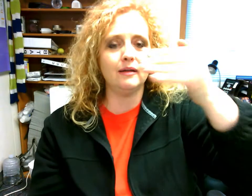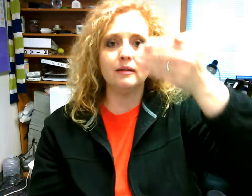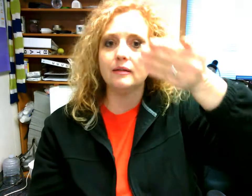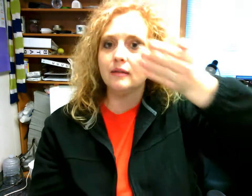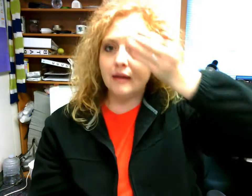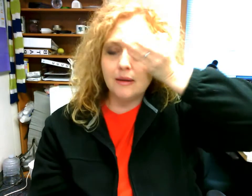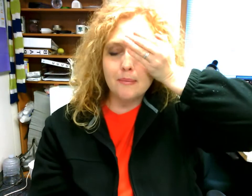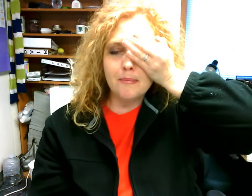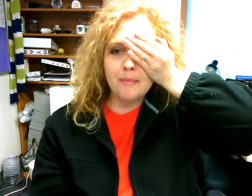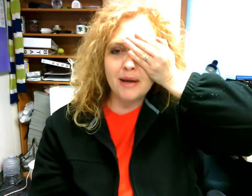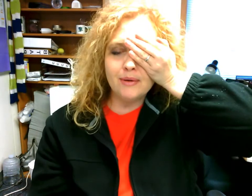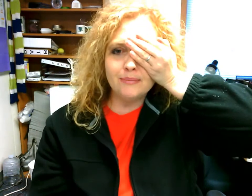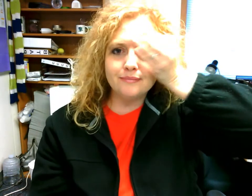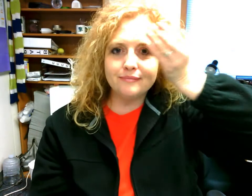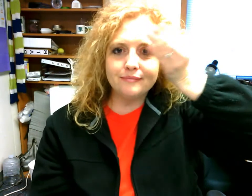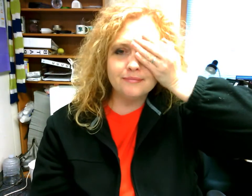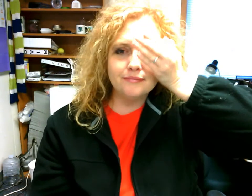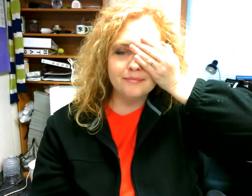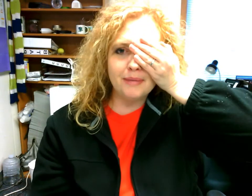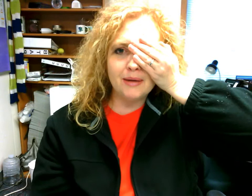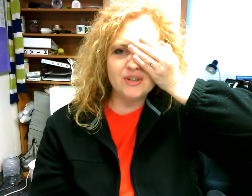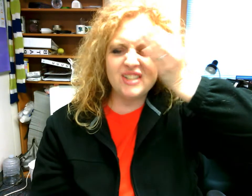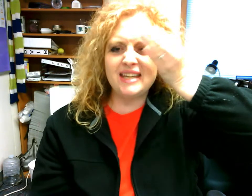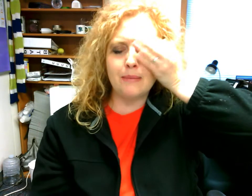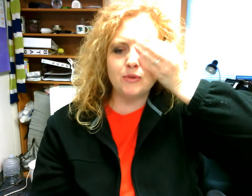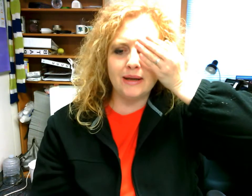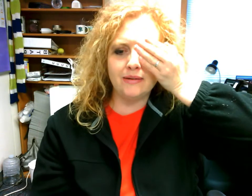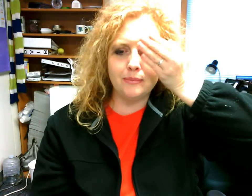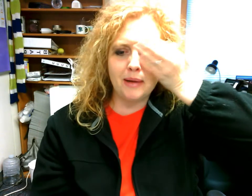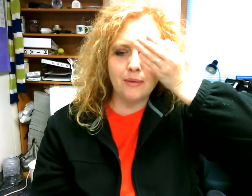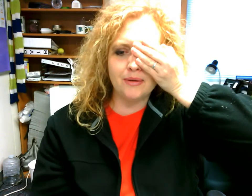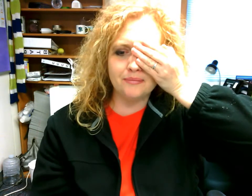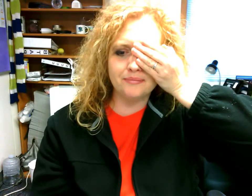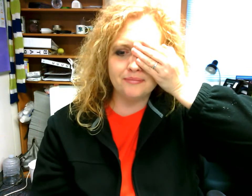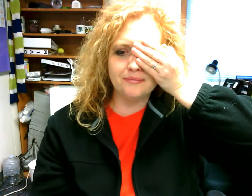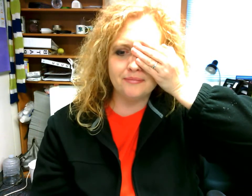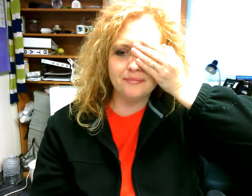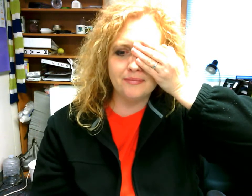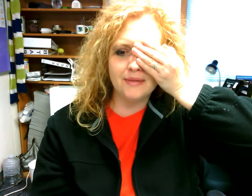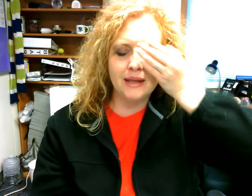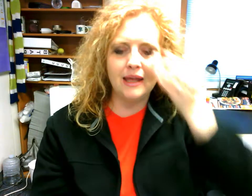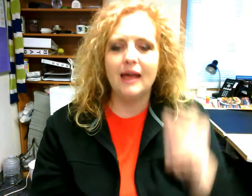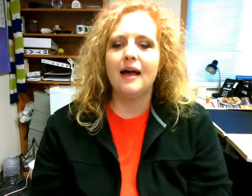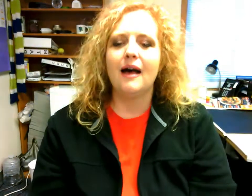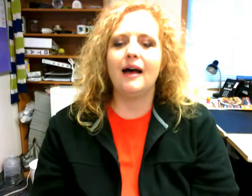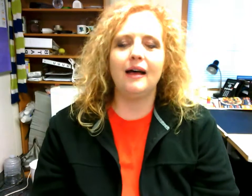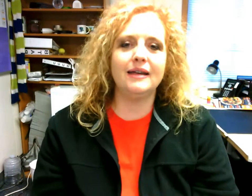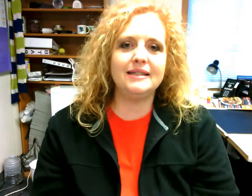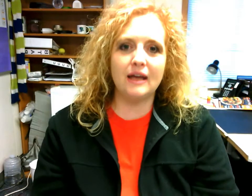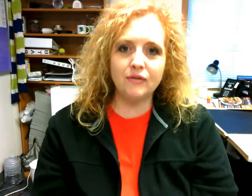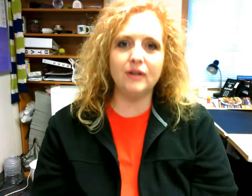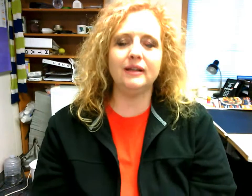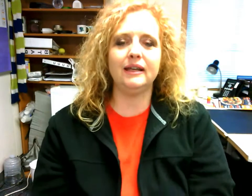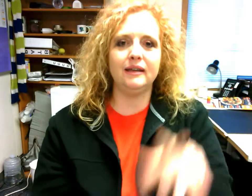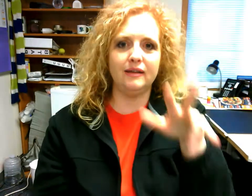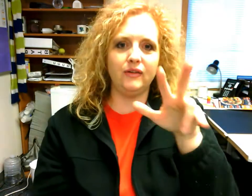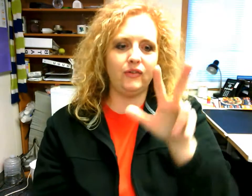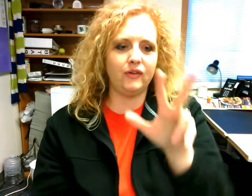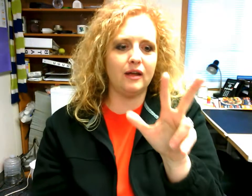pirate pirate pirate just that twice pirate uh devil is uh